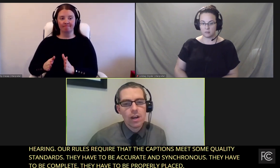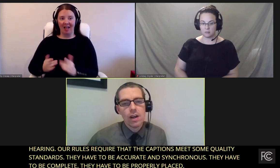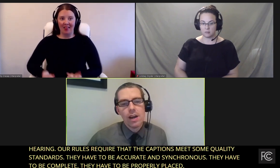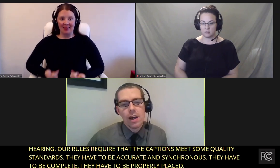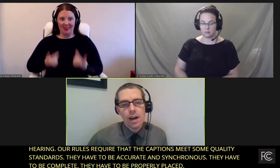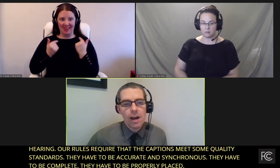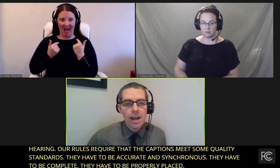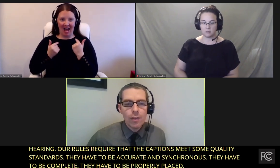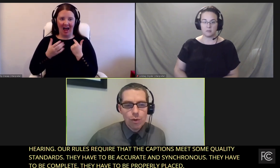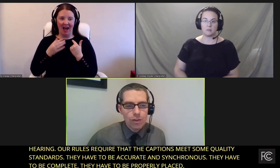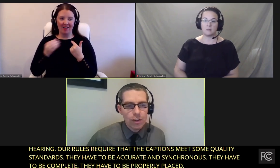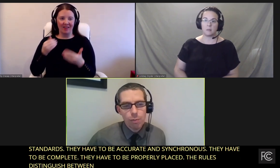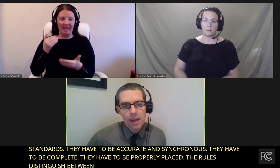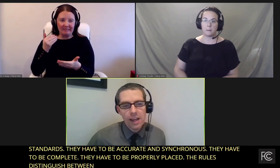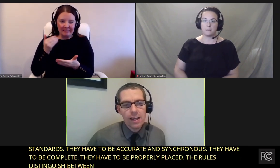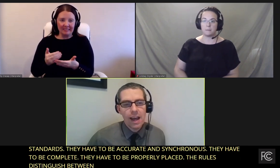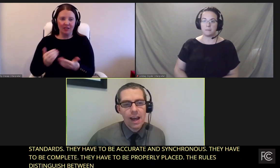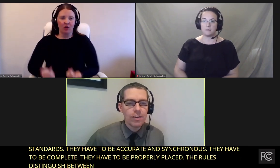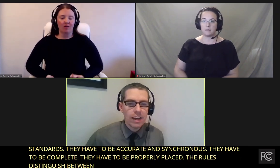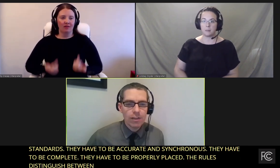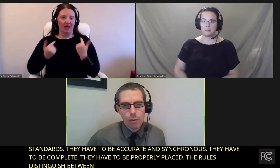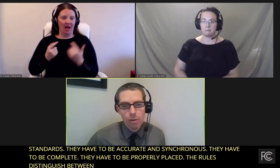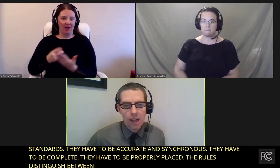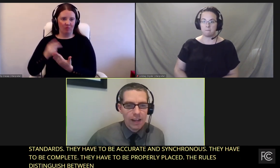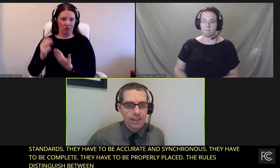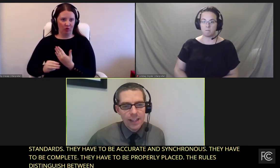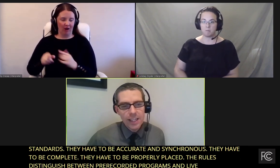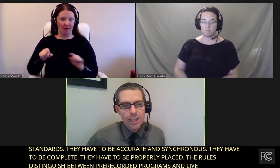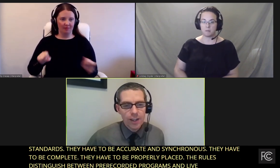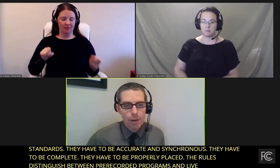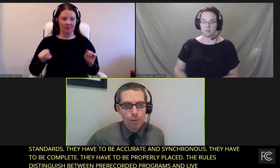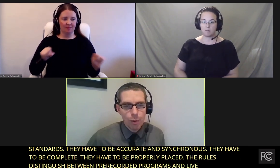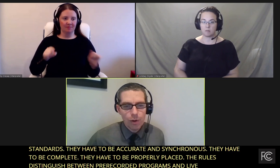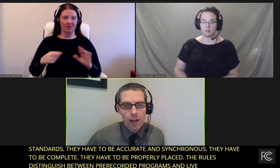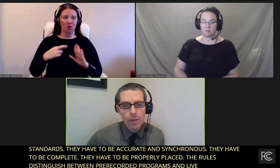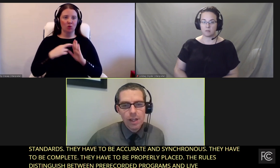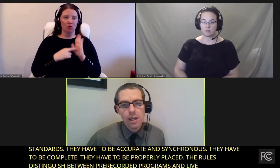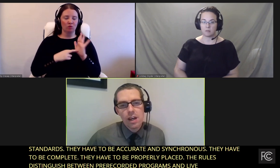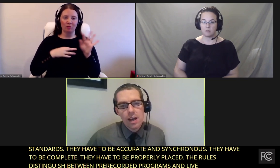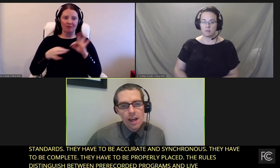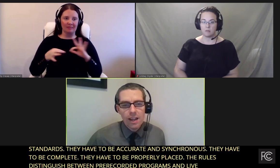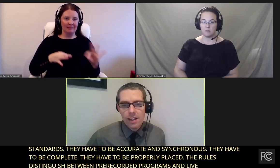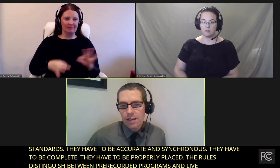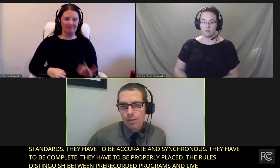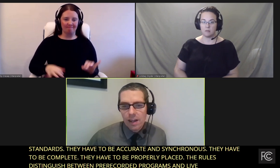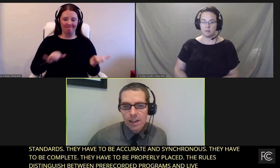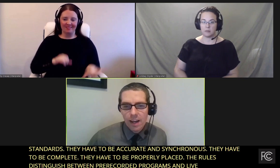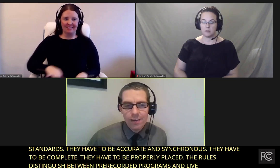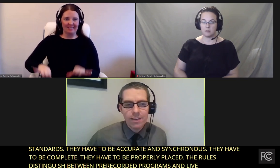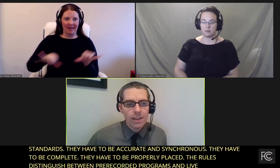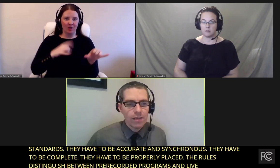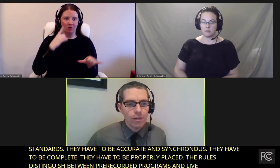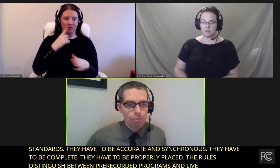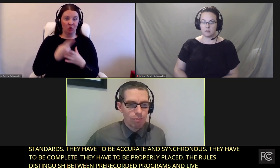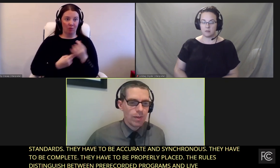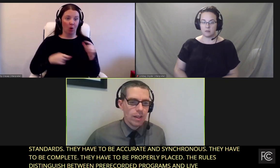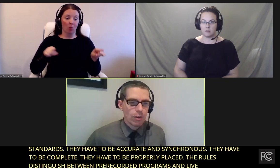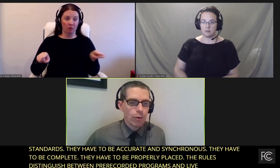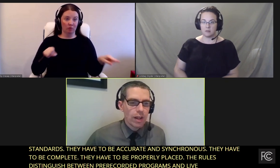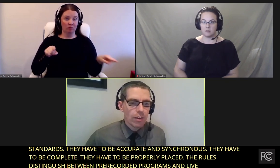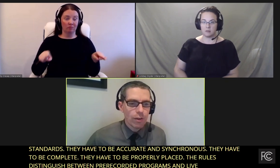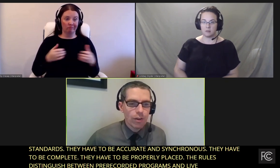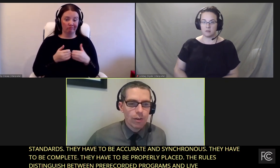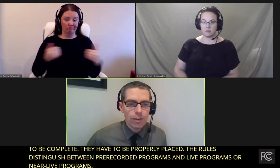programs, and the rules explain how the standards apply to each type of programming, and it recognizes that there's